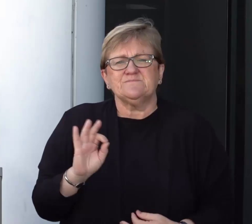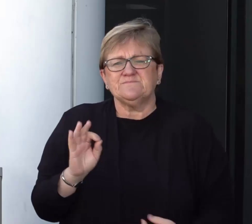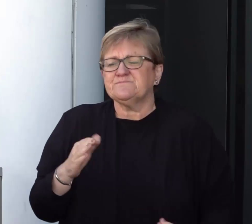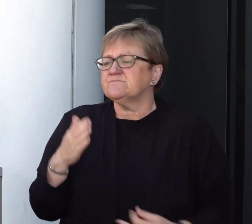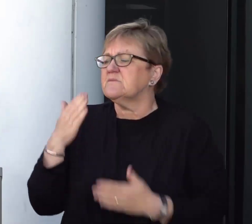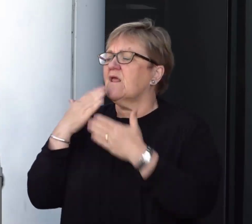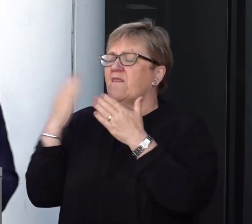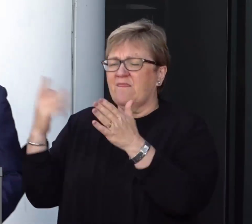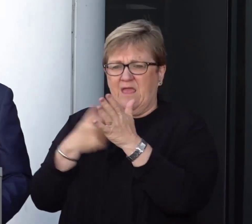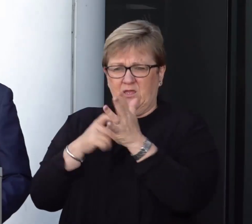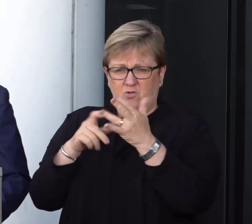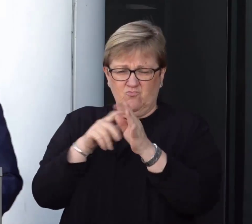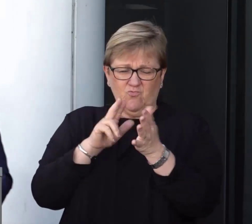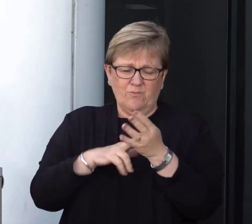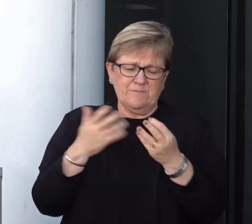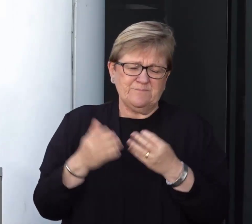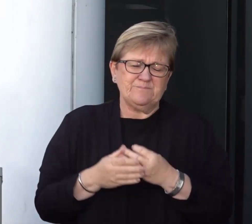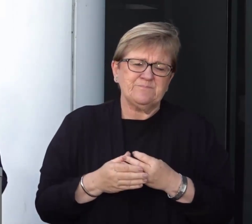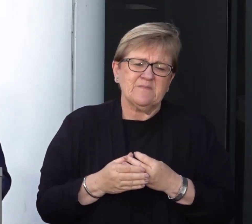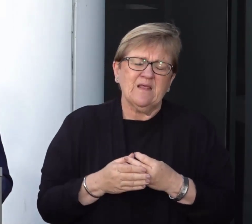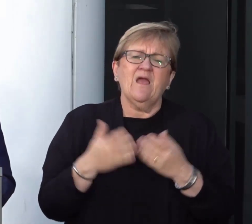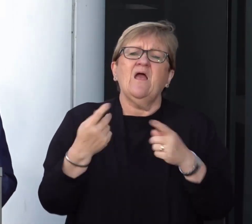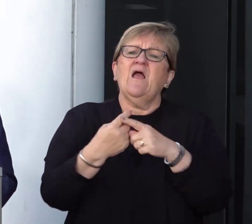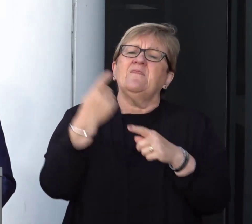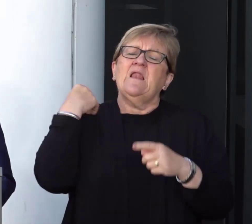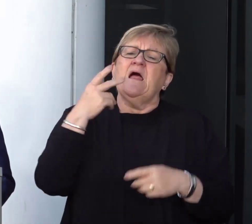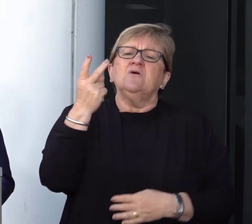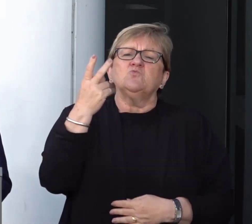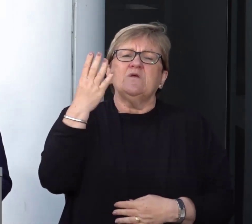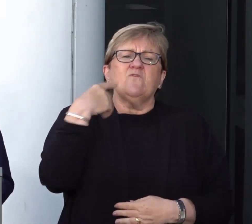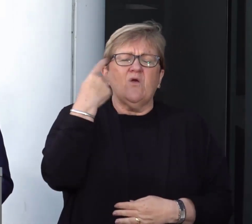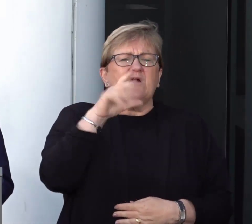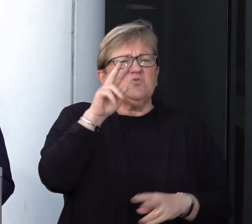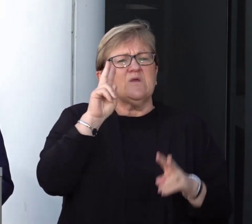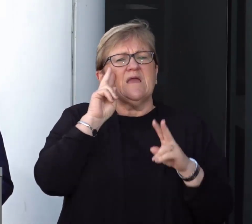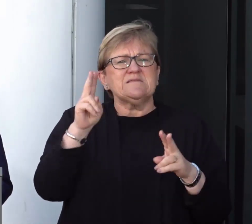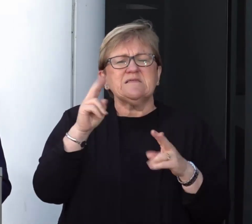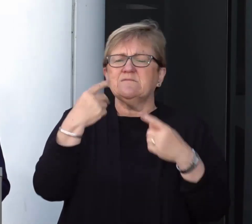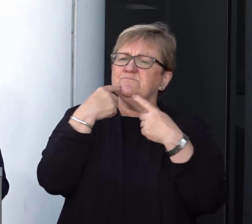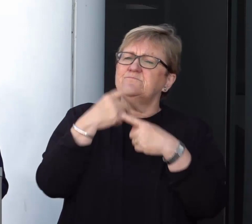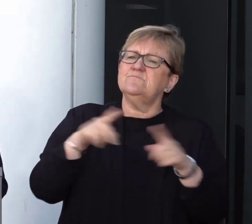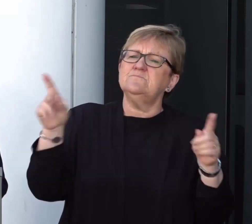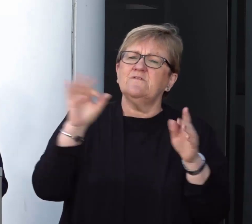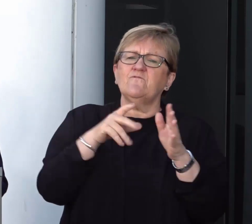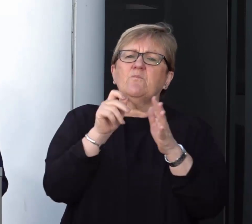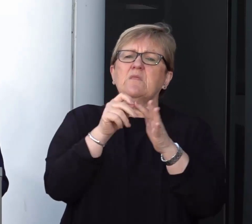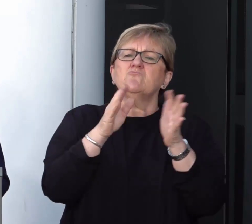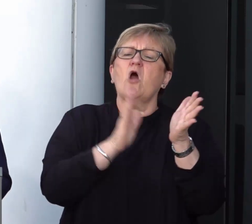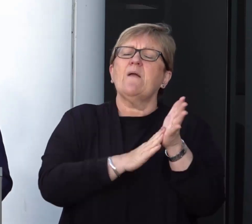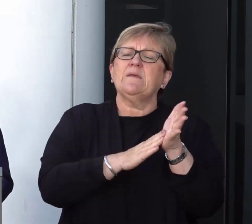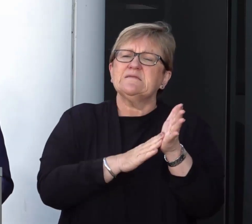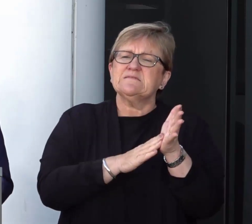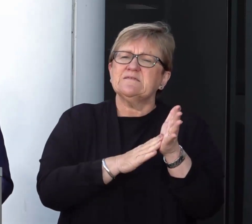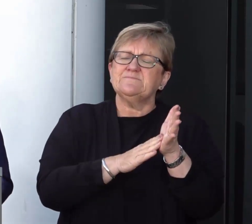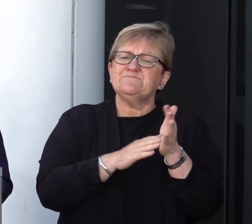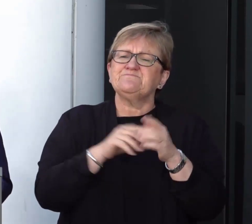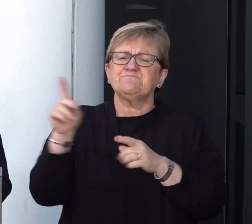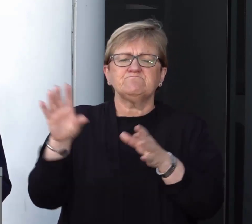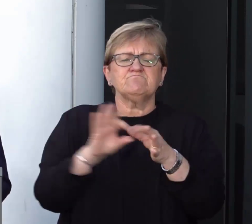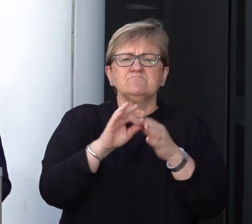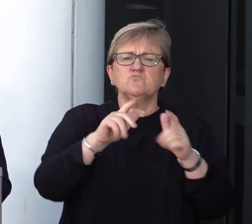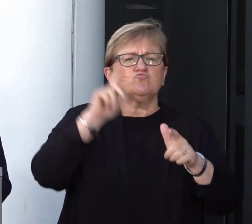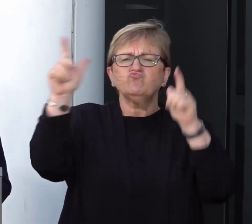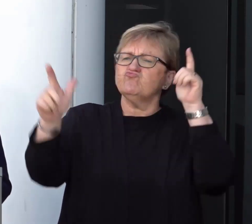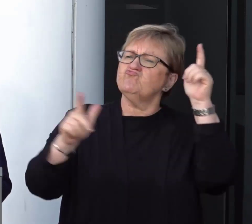Thank you very much Robin. So obviously over the last 24 hours you would have seen the declaration from the Prime Minister in relation